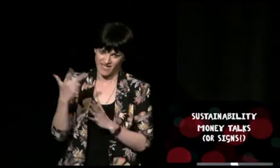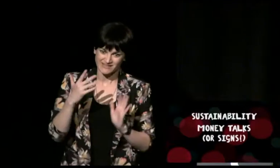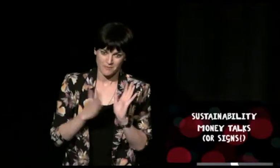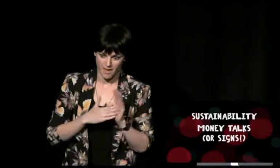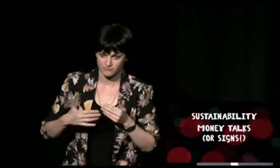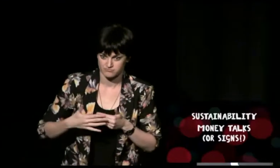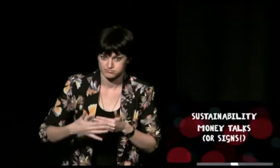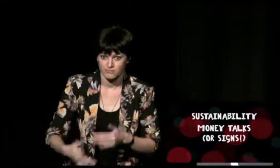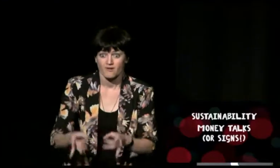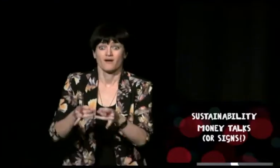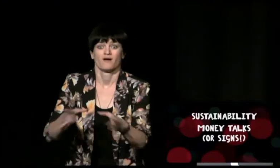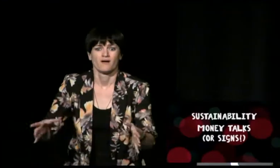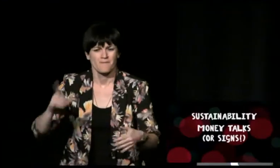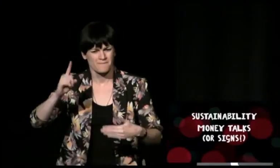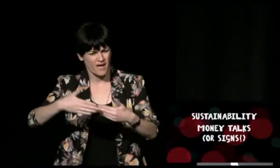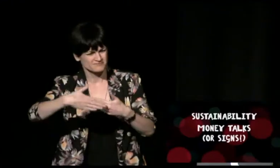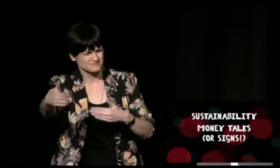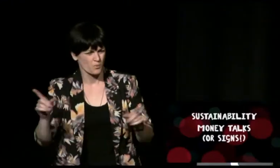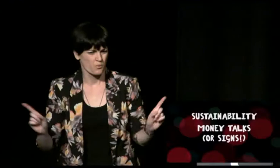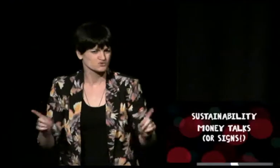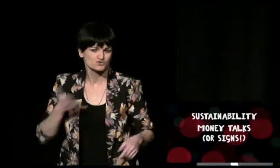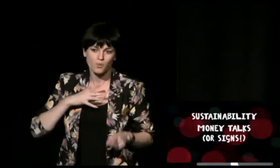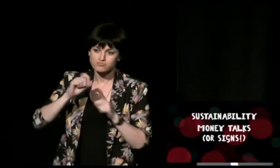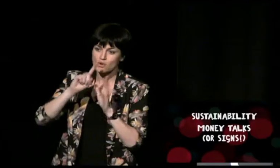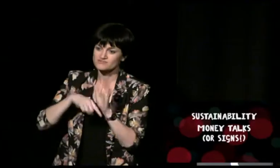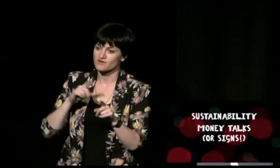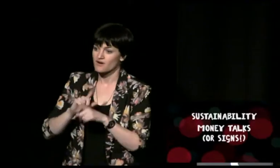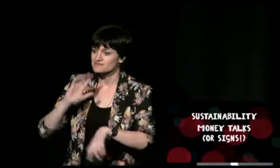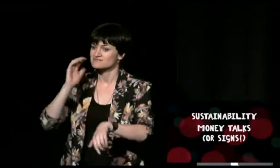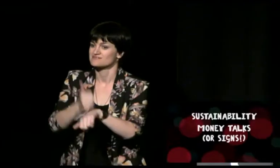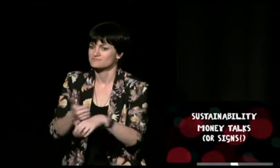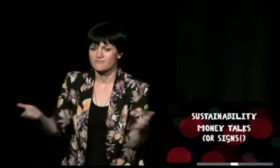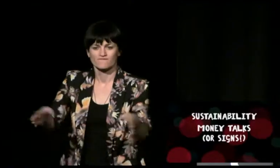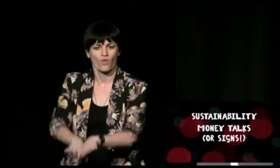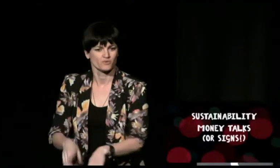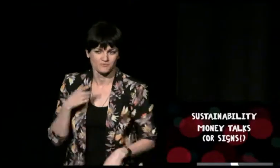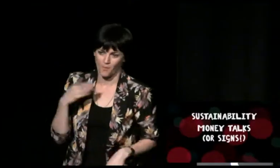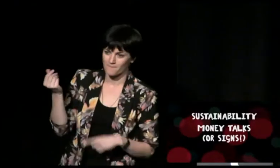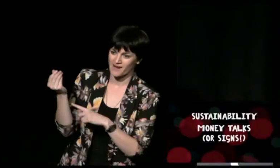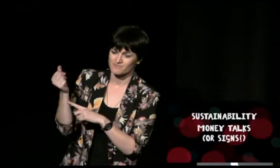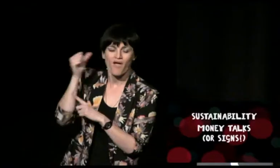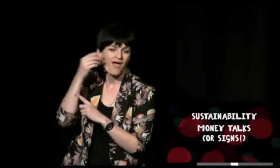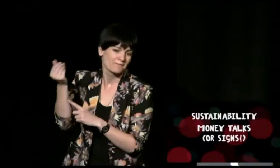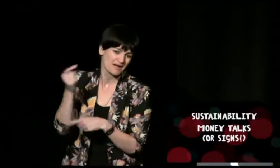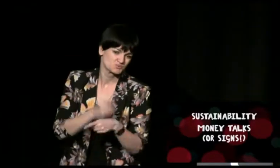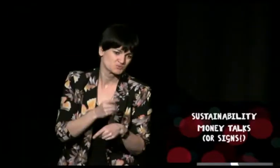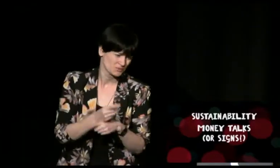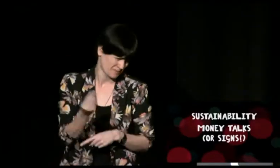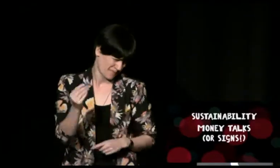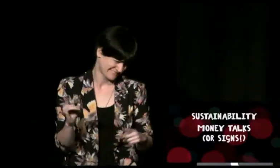and just finally a word about sustainability obviously we don't want to set up a project to last a year and then have to close